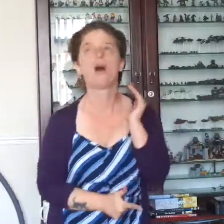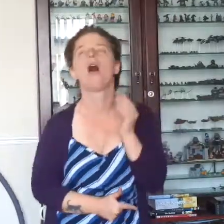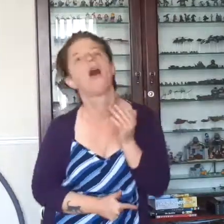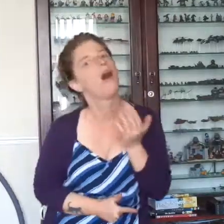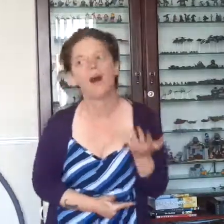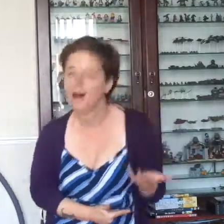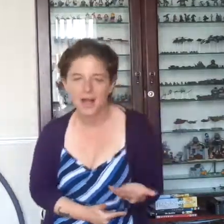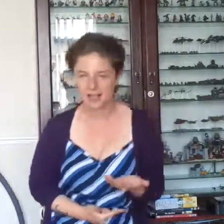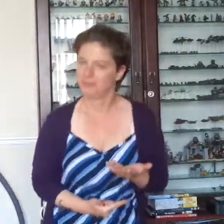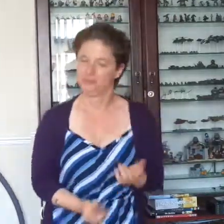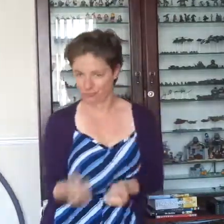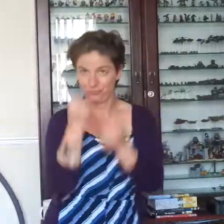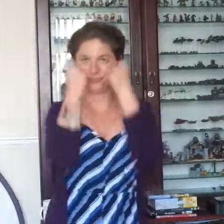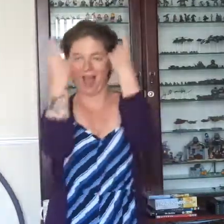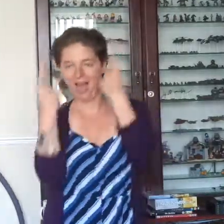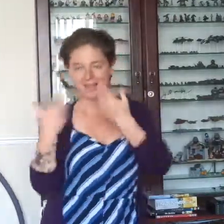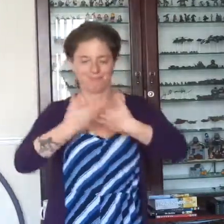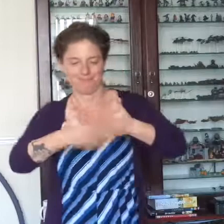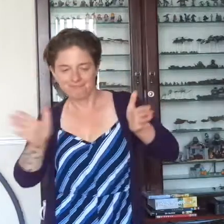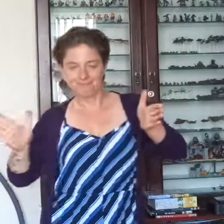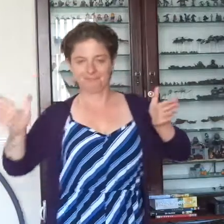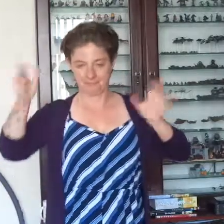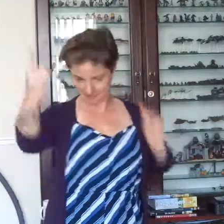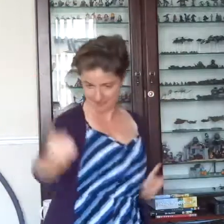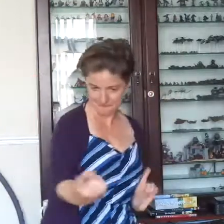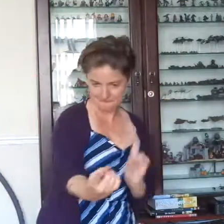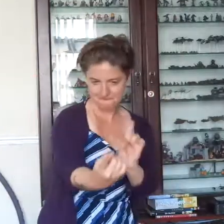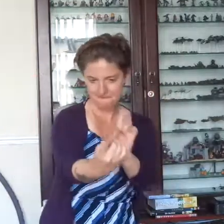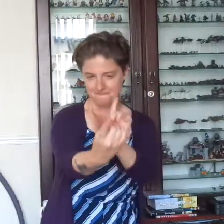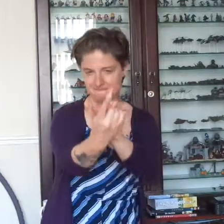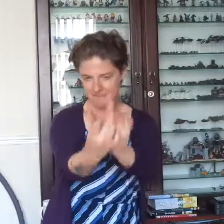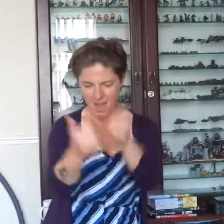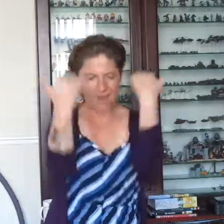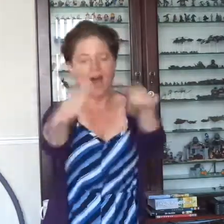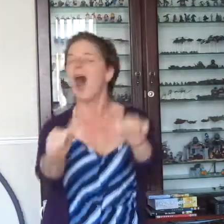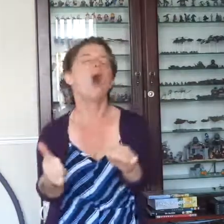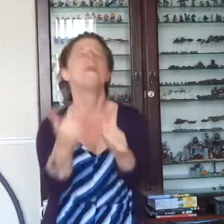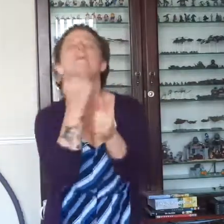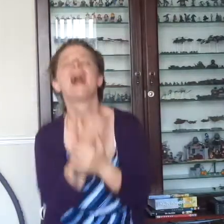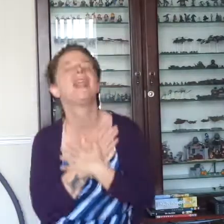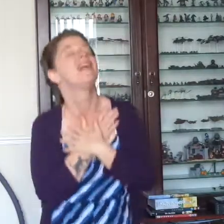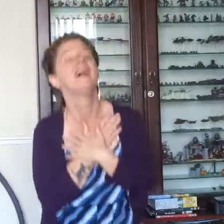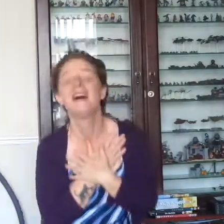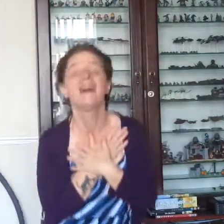That's when you opened up your heart and you told me to come and go I knew